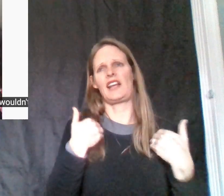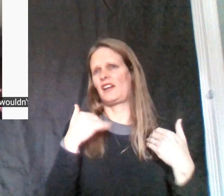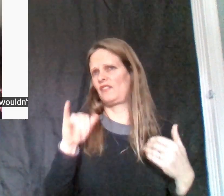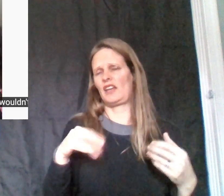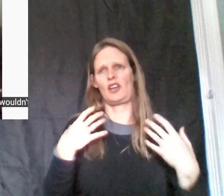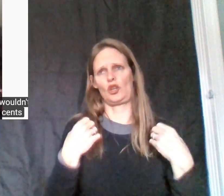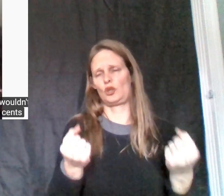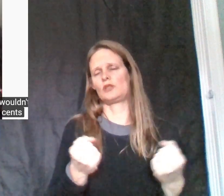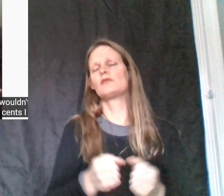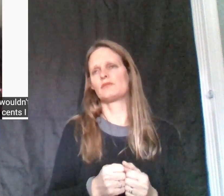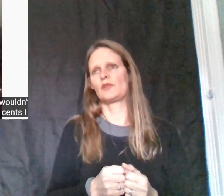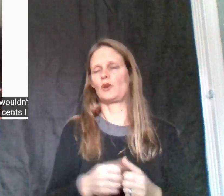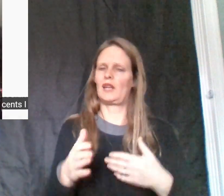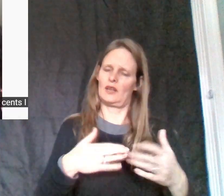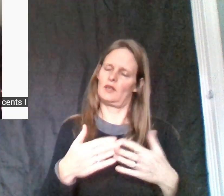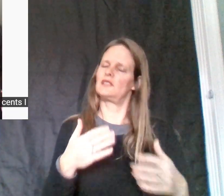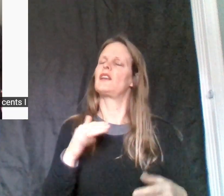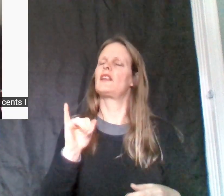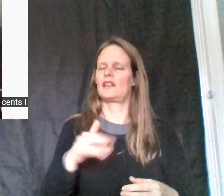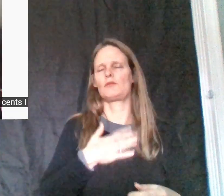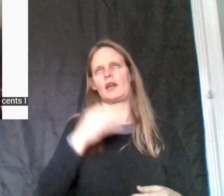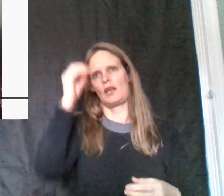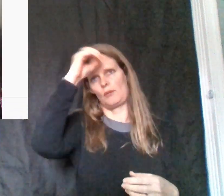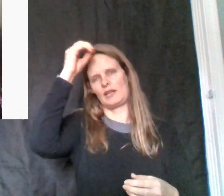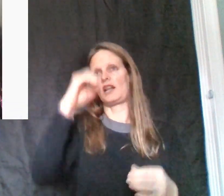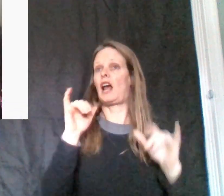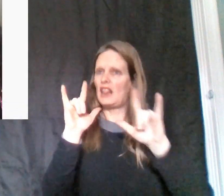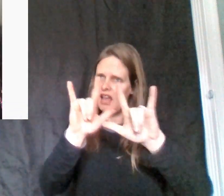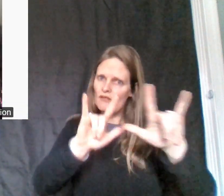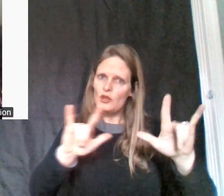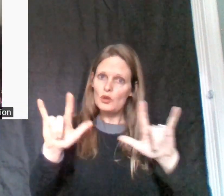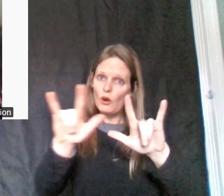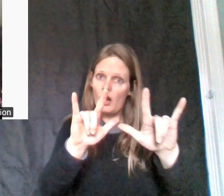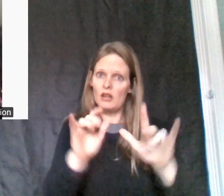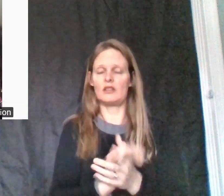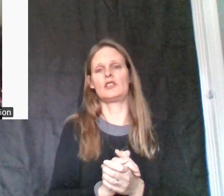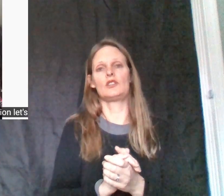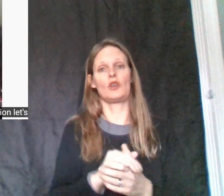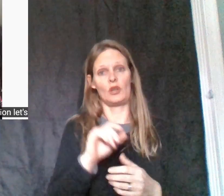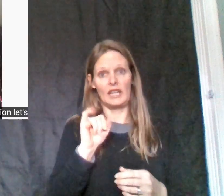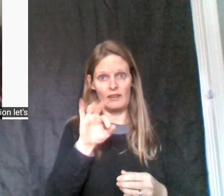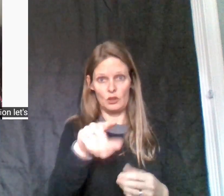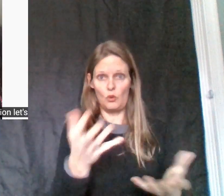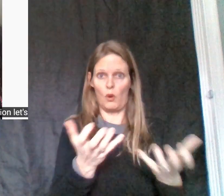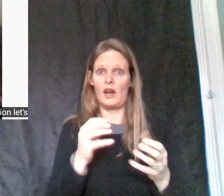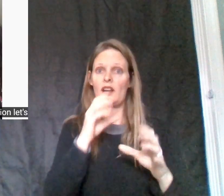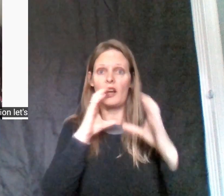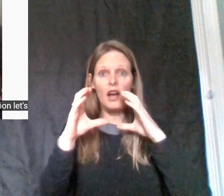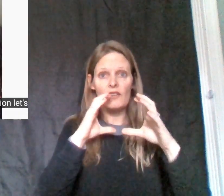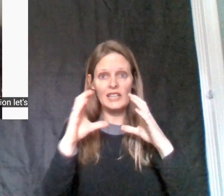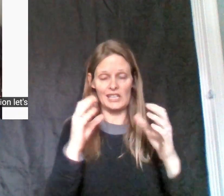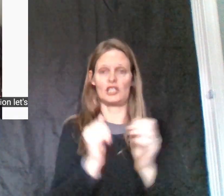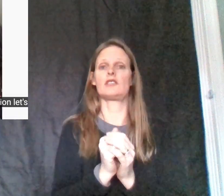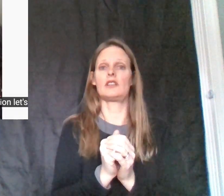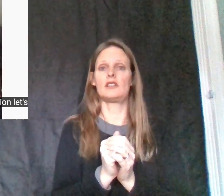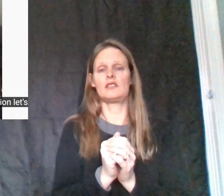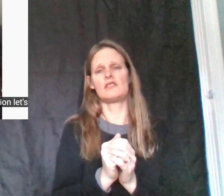that's my two cents. I love you guys. If you want to have a conversation, let's engage. Let's not attack.